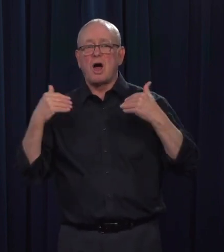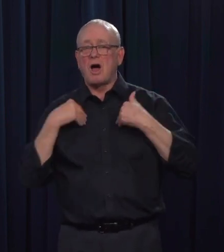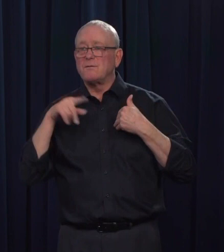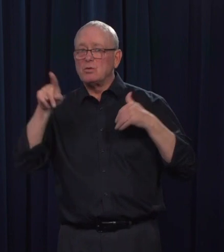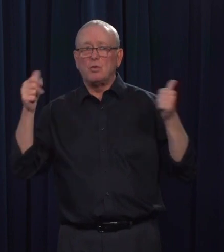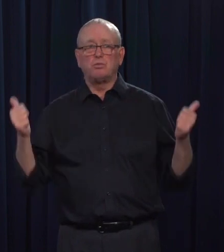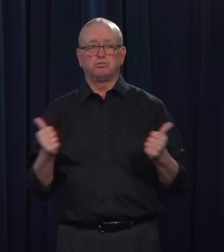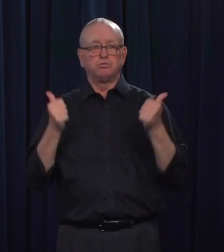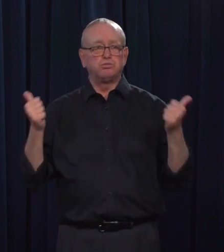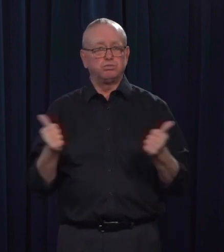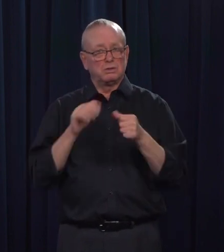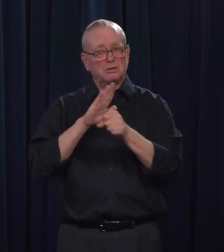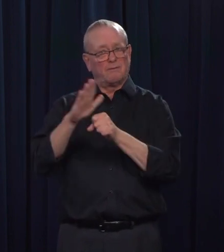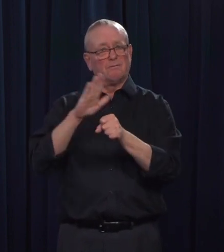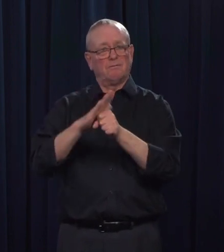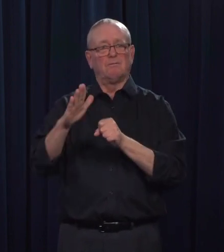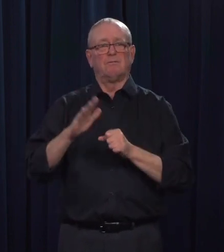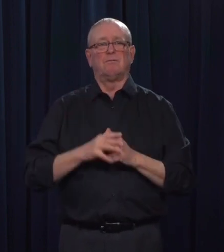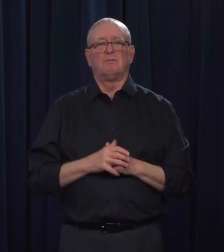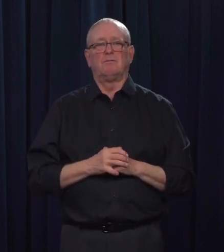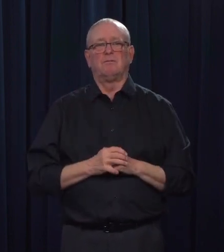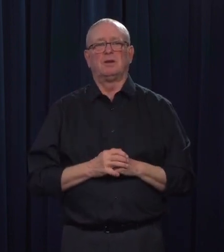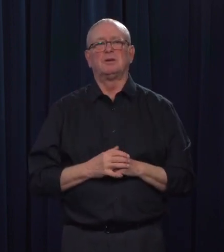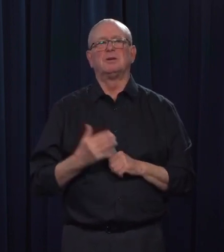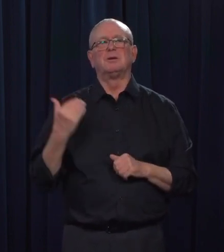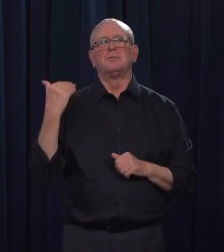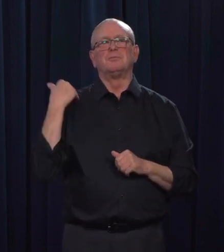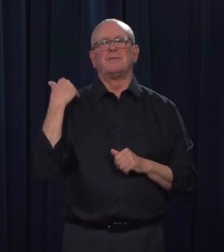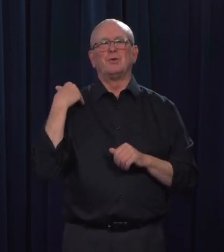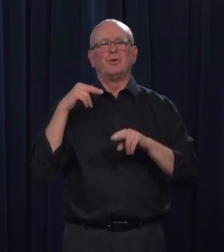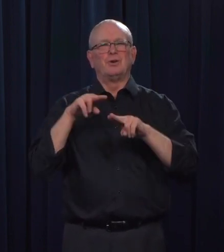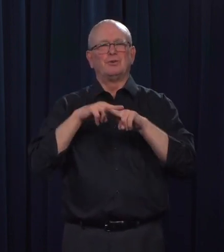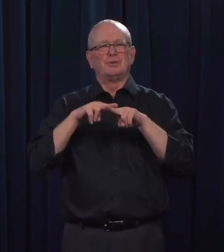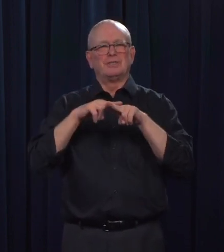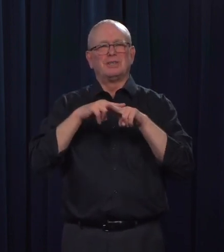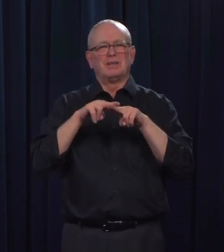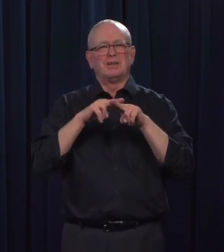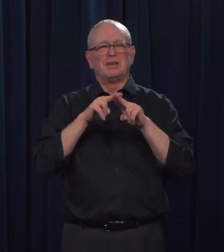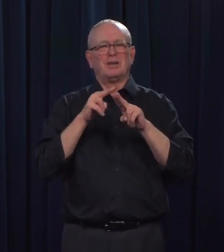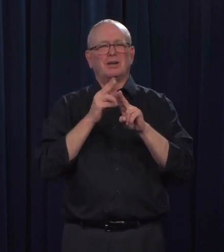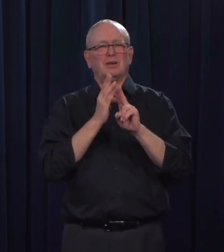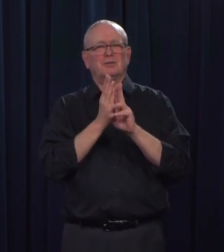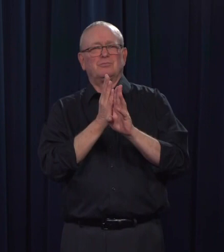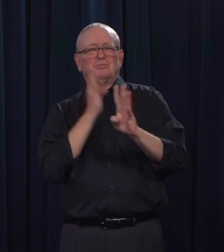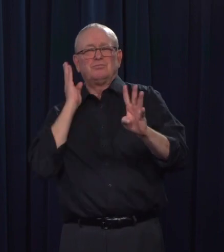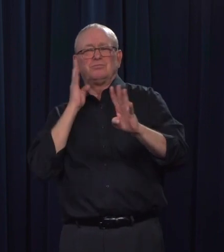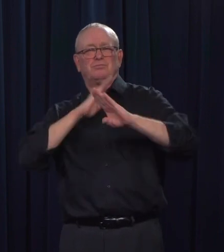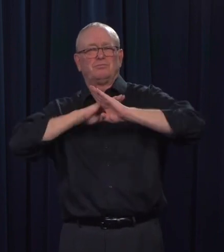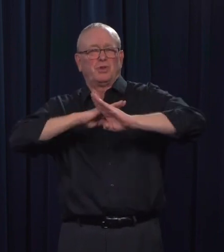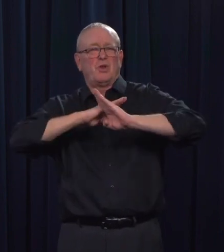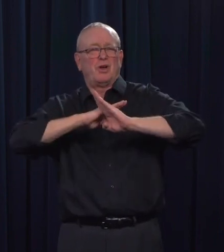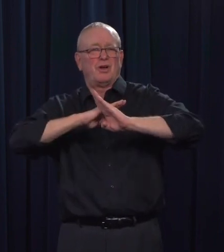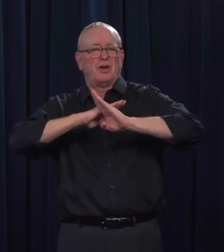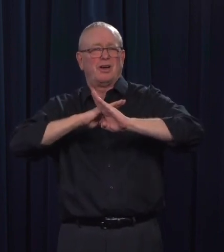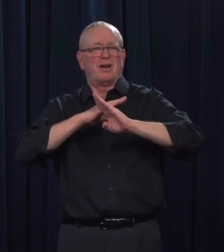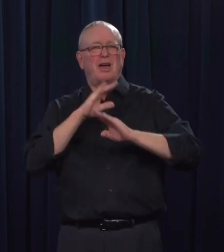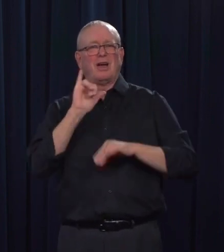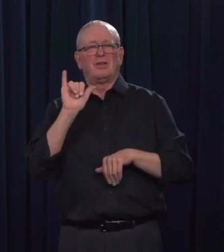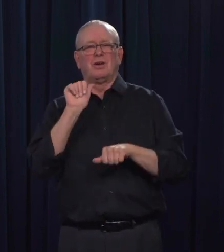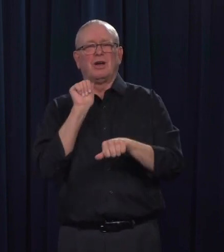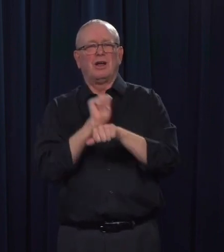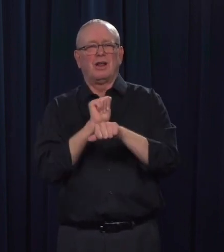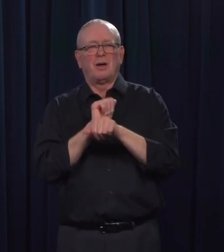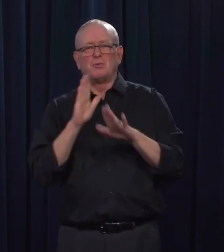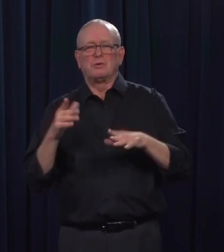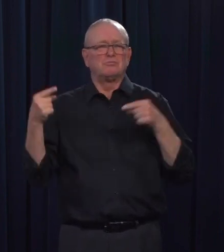recovering from the disruption caused by rail blockades and labour disputes which impacted the movement of goods across the country. However,